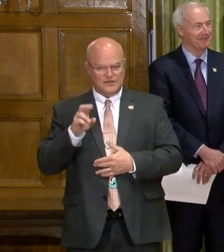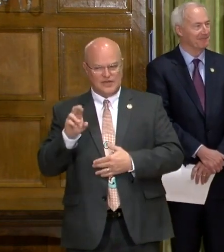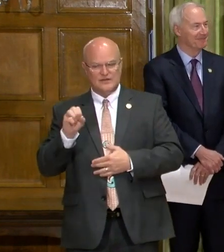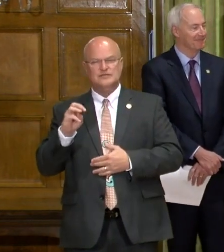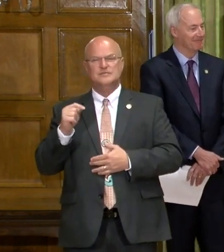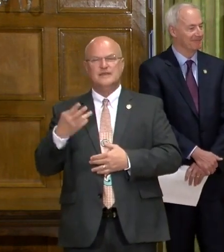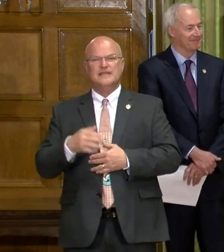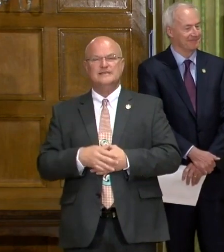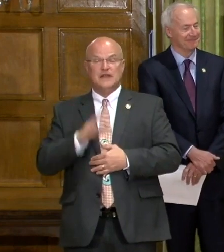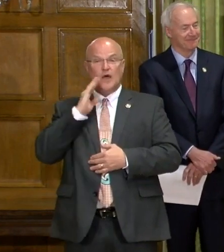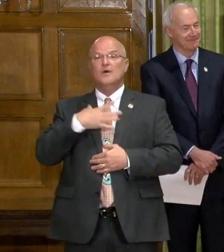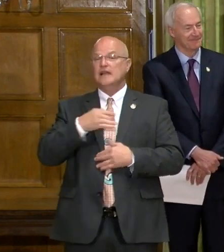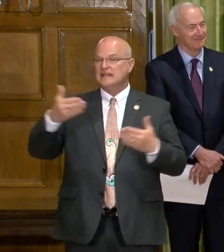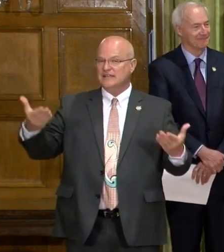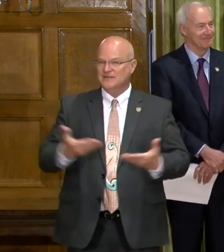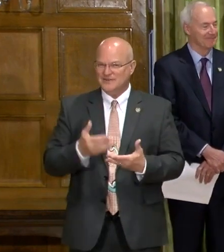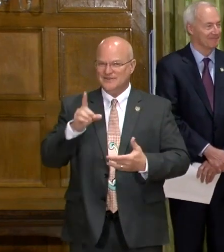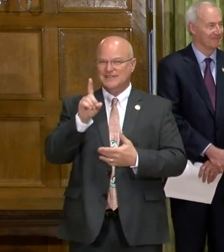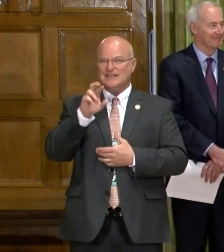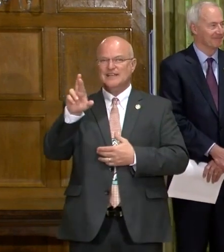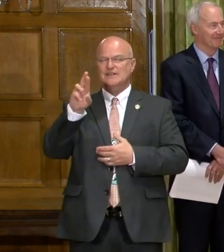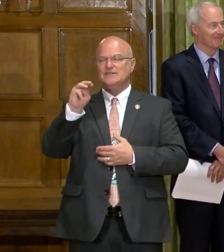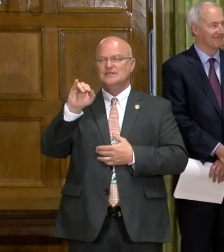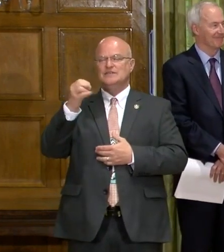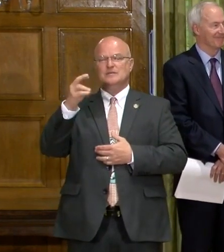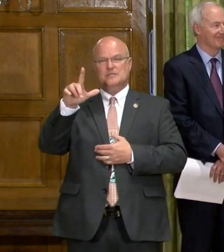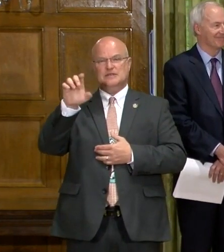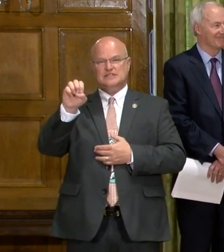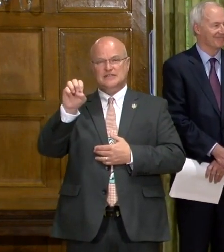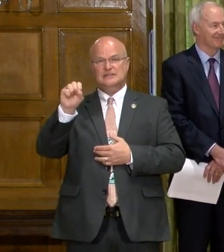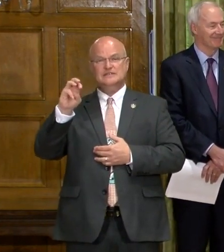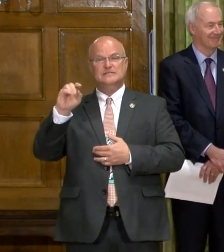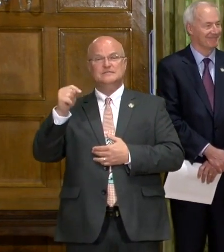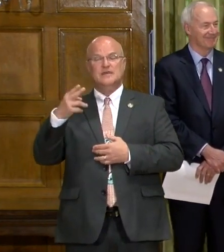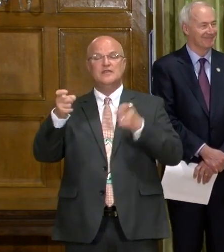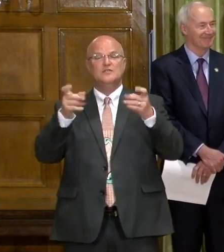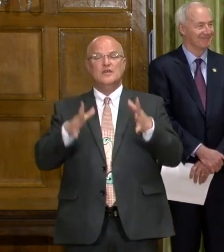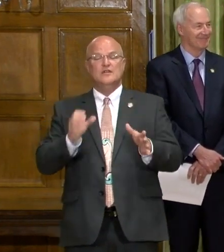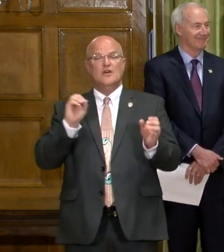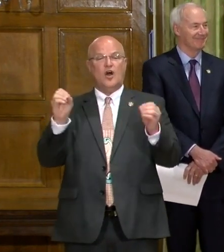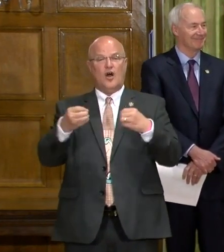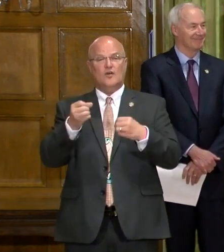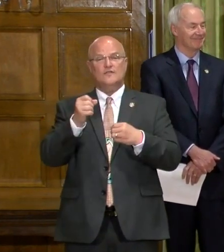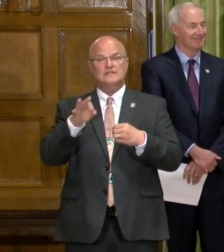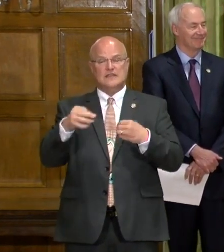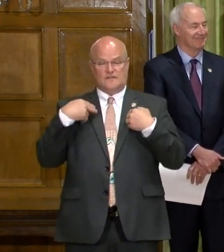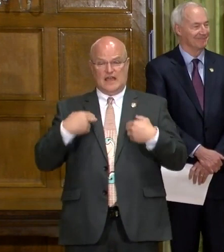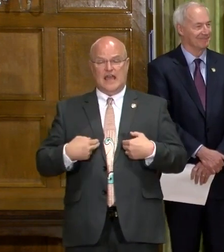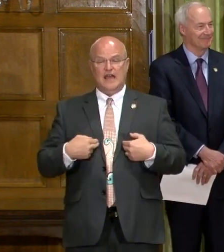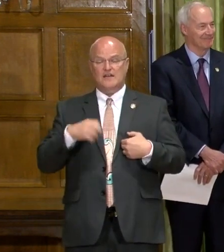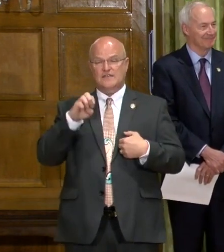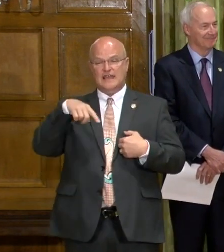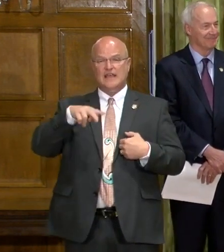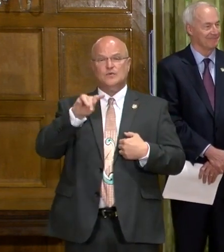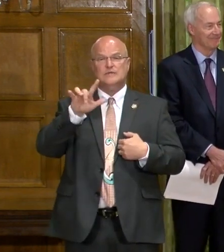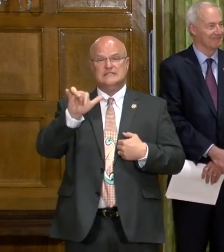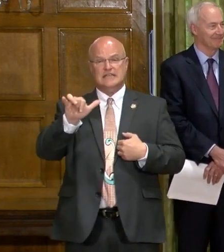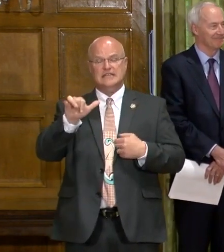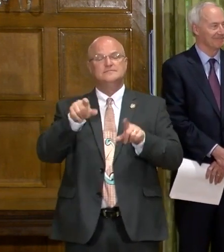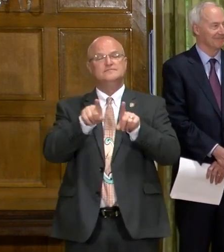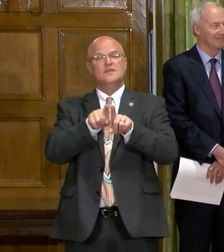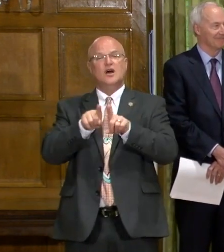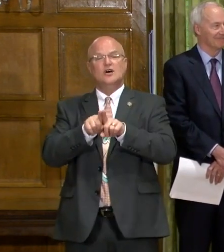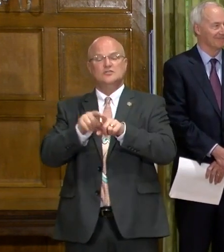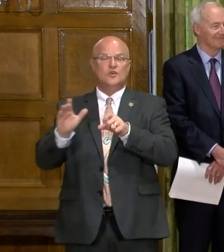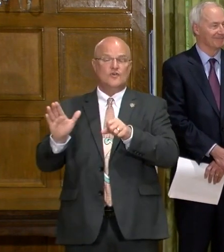Dr. Smith? Yes, I would like to introduce, uh, Dr. Michelle Smith. She is director of our Office of, uh, Equity. Uh, she is